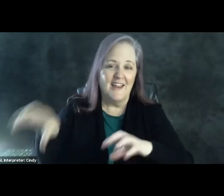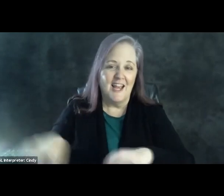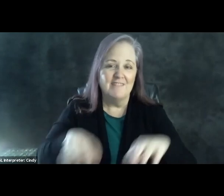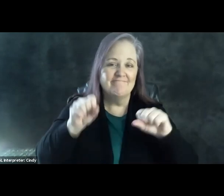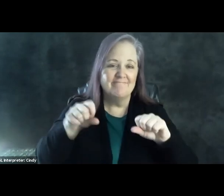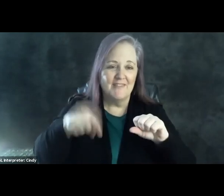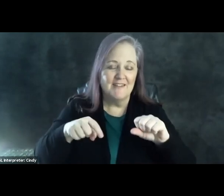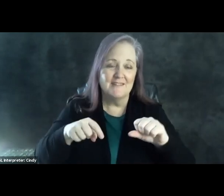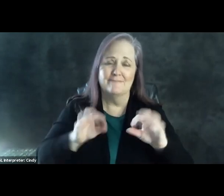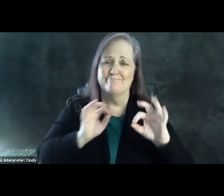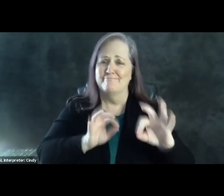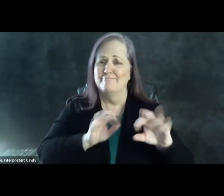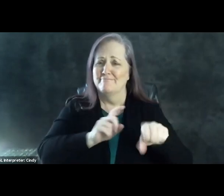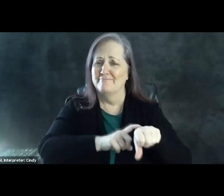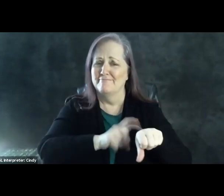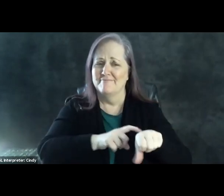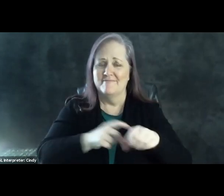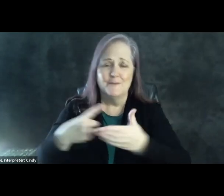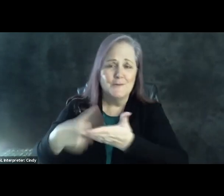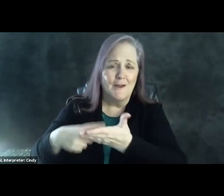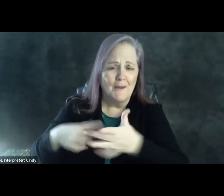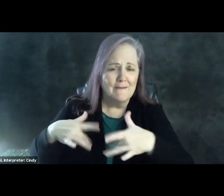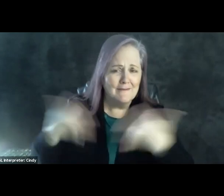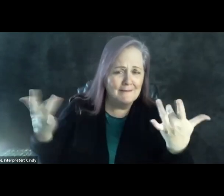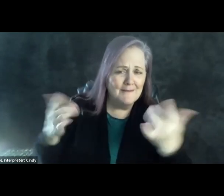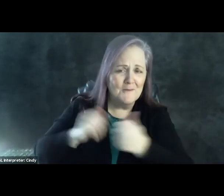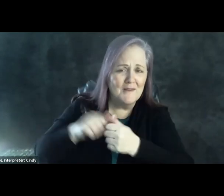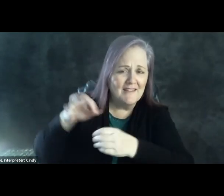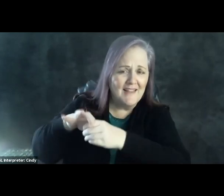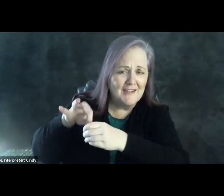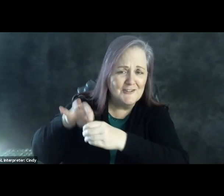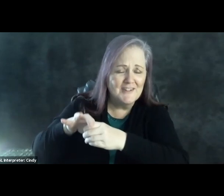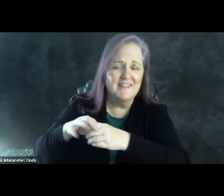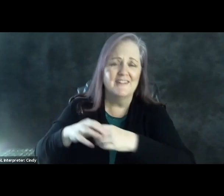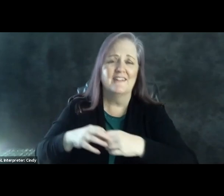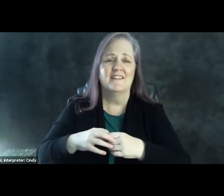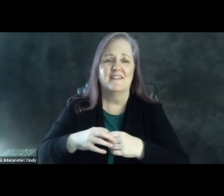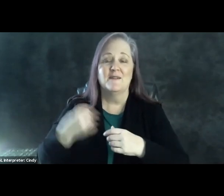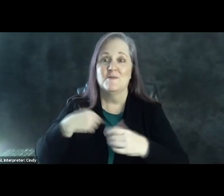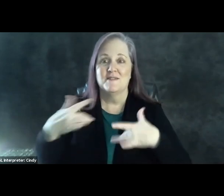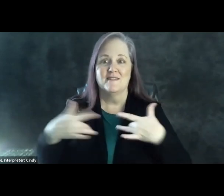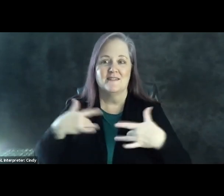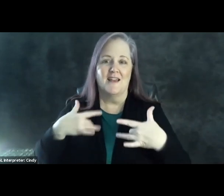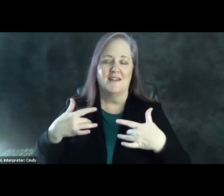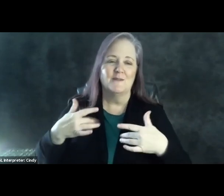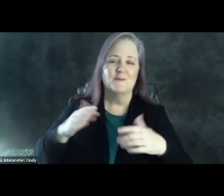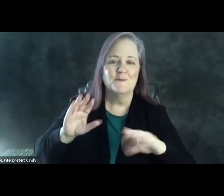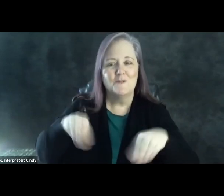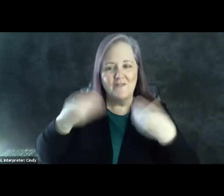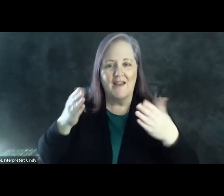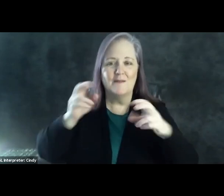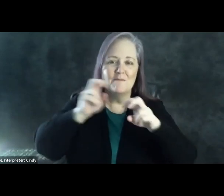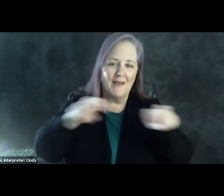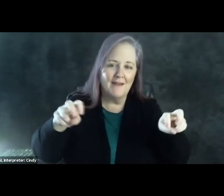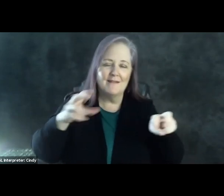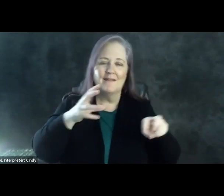It's timely, of course, to talk about what's going on with the election. And we're excited to sort of present this panel and think through some of these